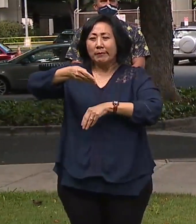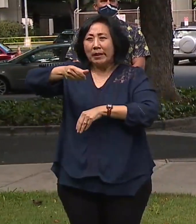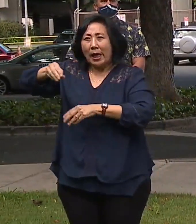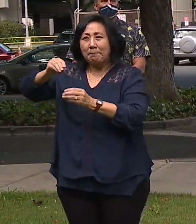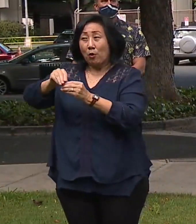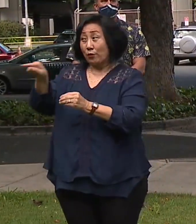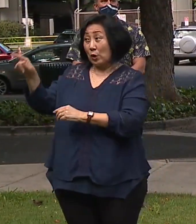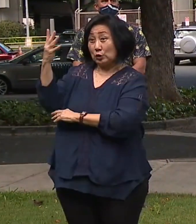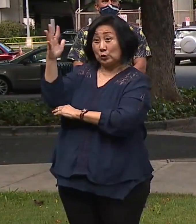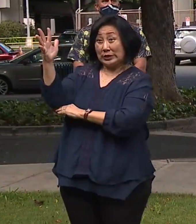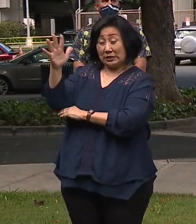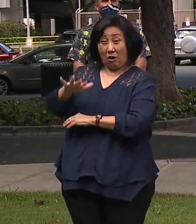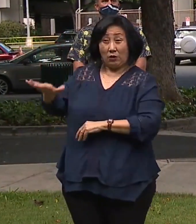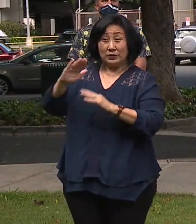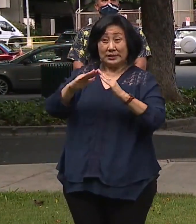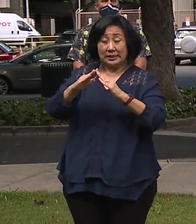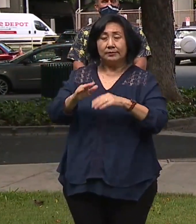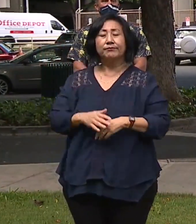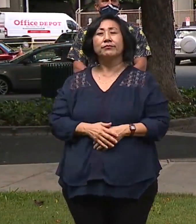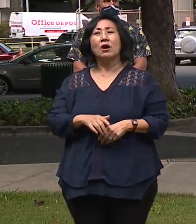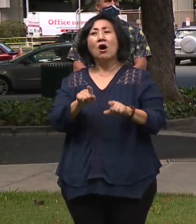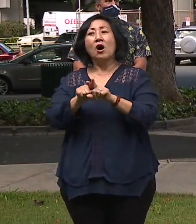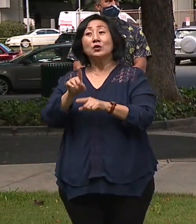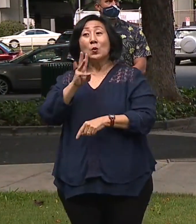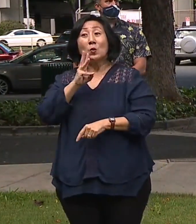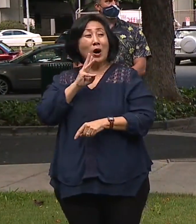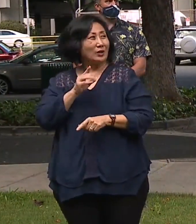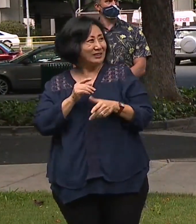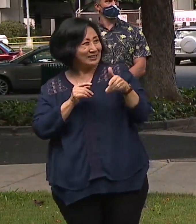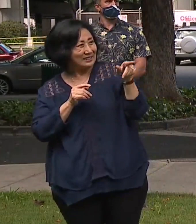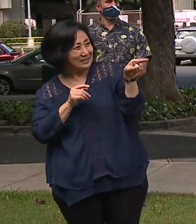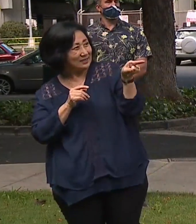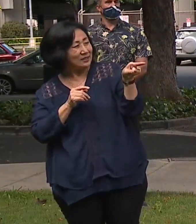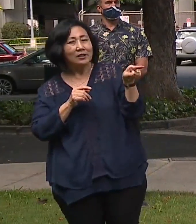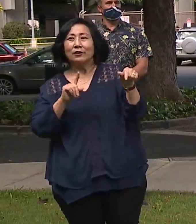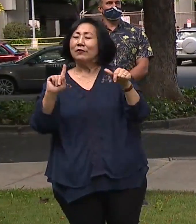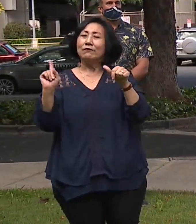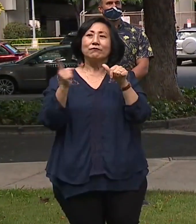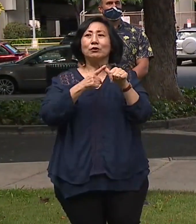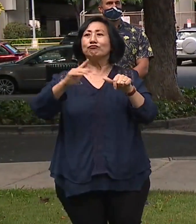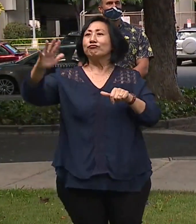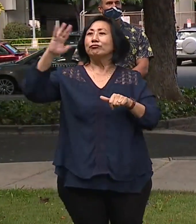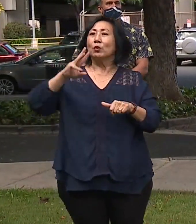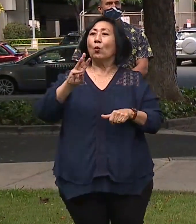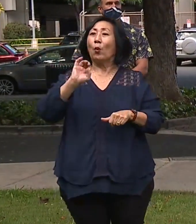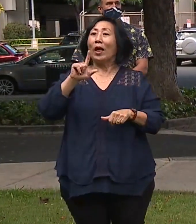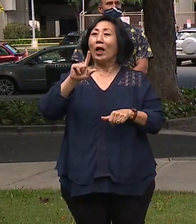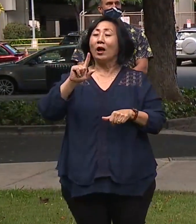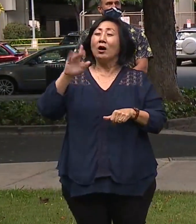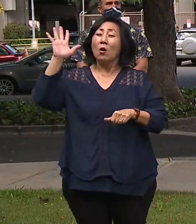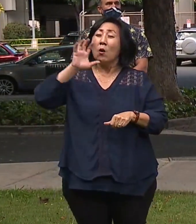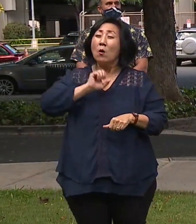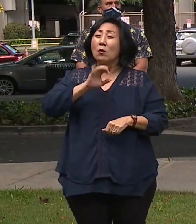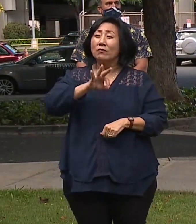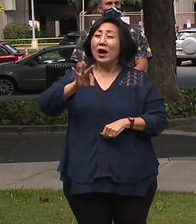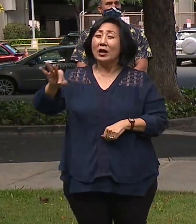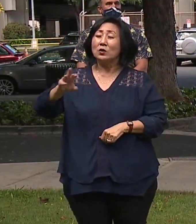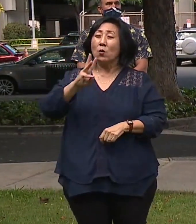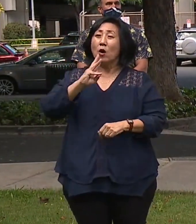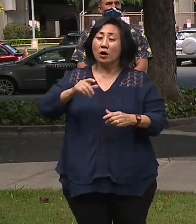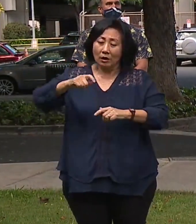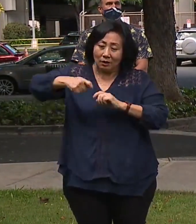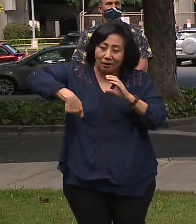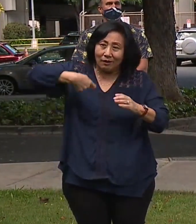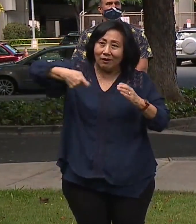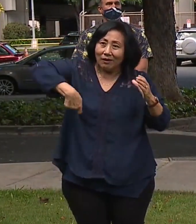I also think about water. You know, right over here we got one of the original wells for pumping water for the city and county of Honolulu, still